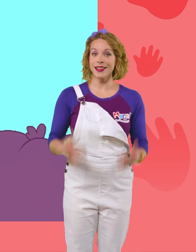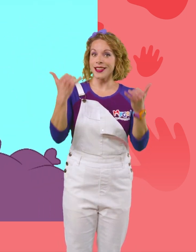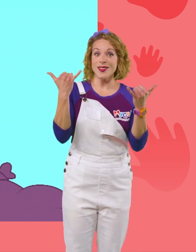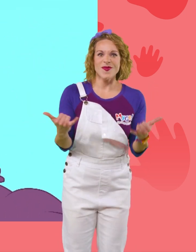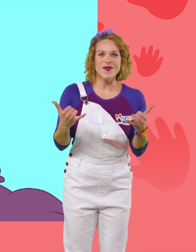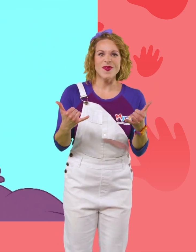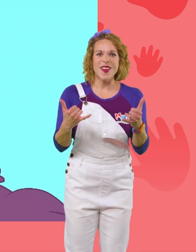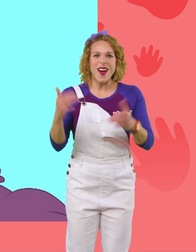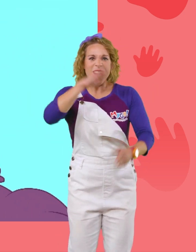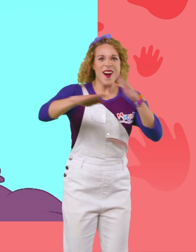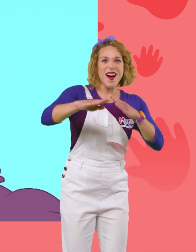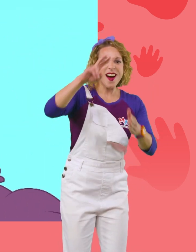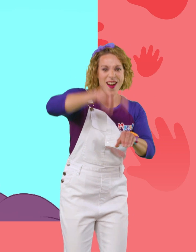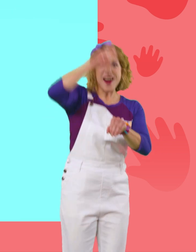Now, ninja, jump!